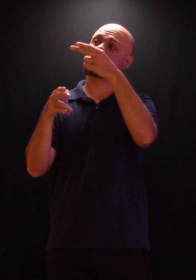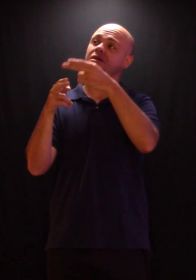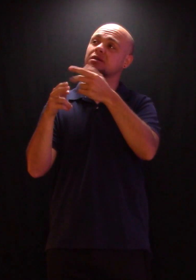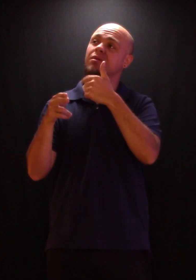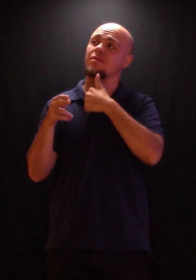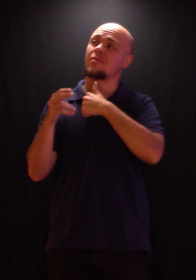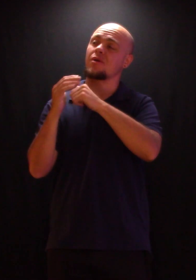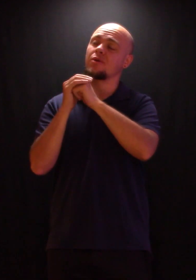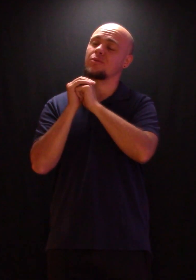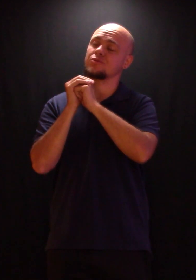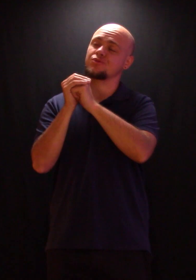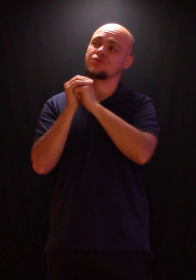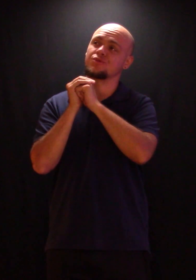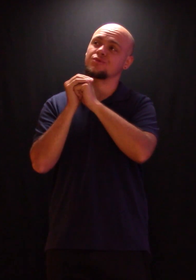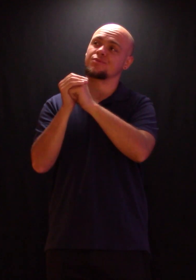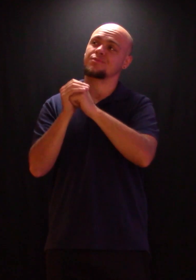holy name